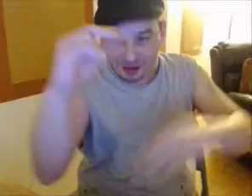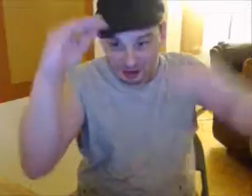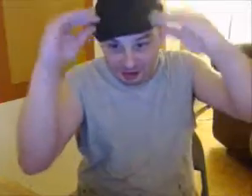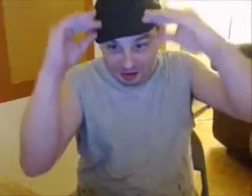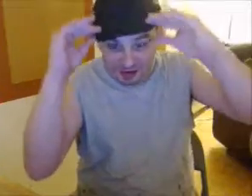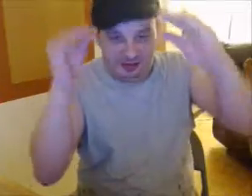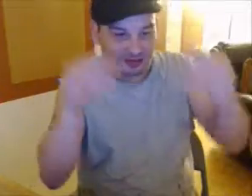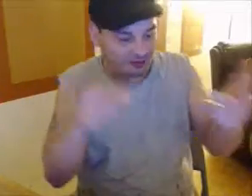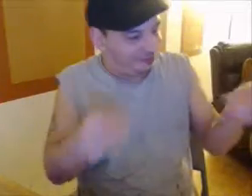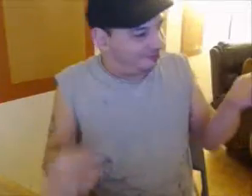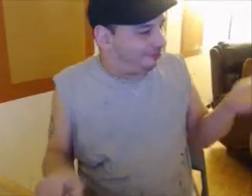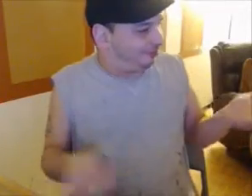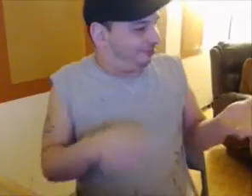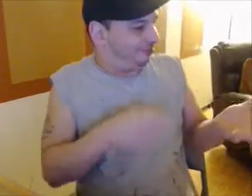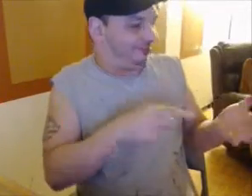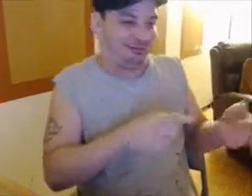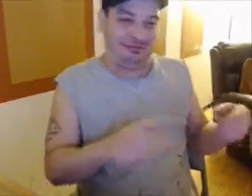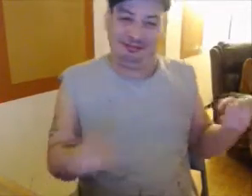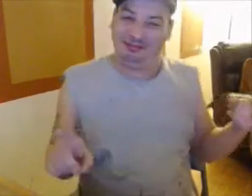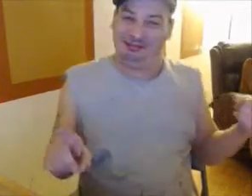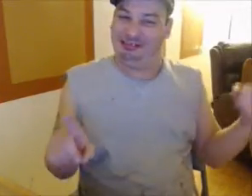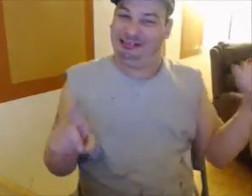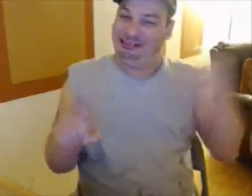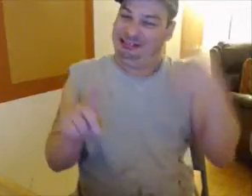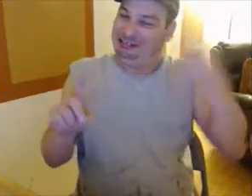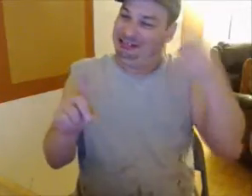Well, there's only one man for the job. This guy.